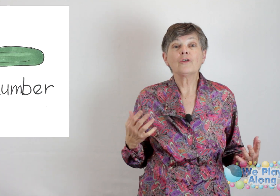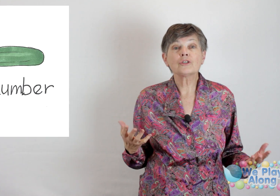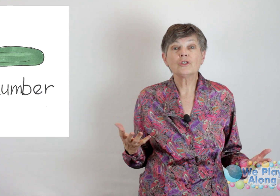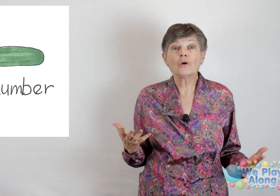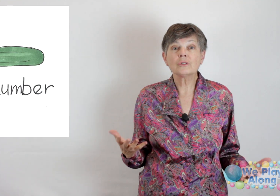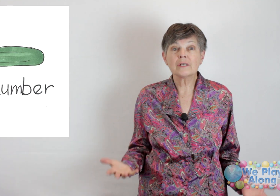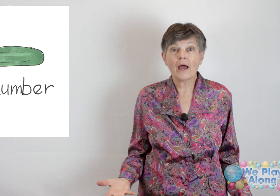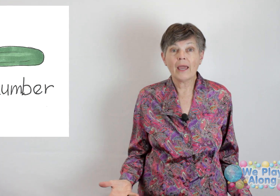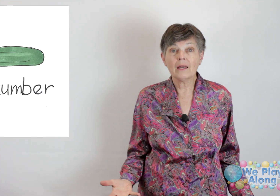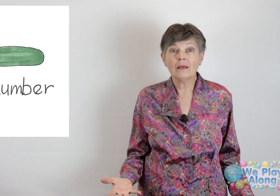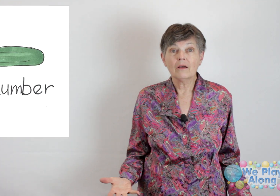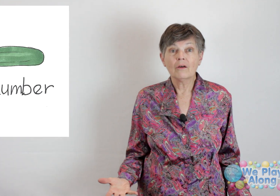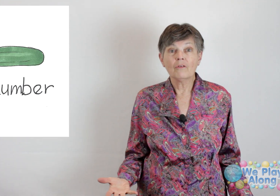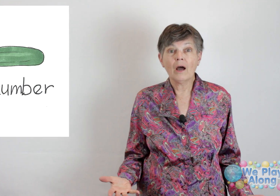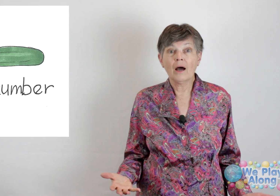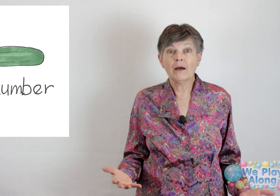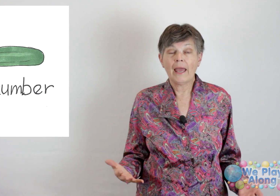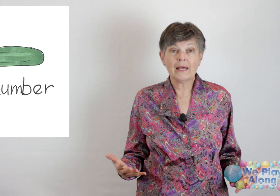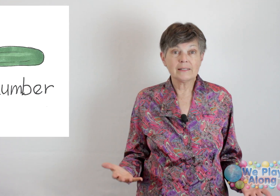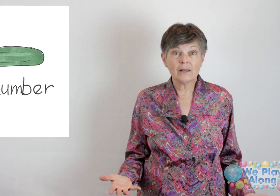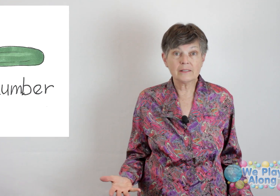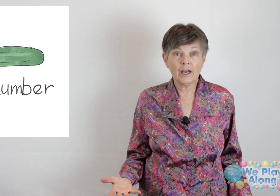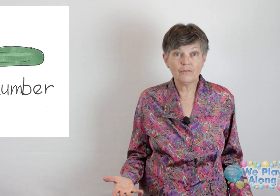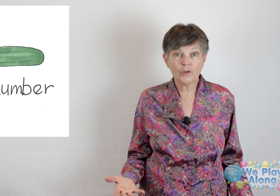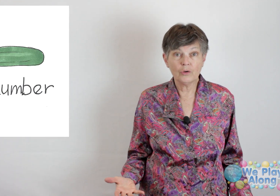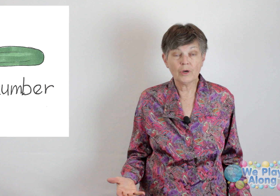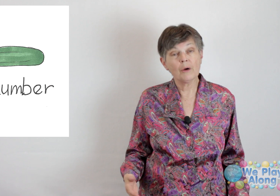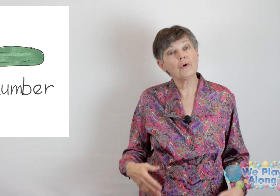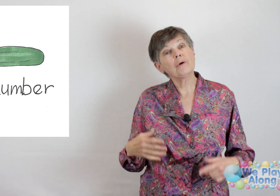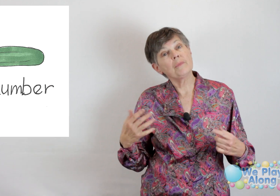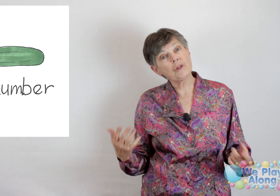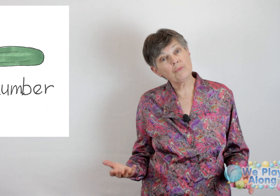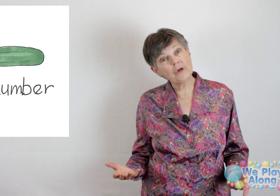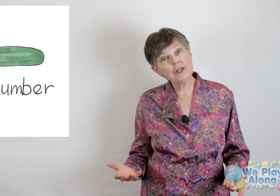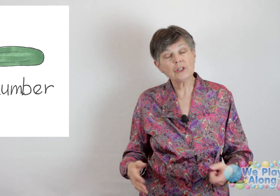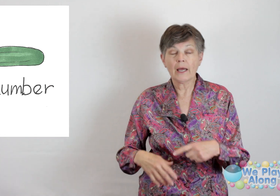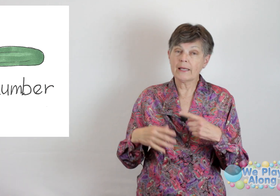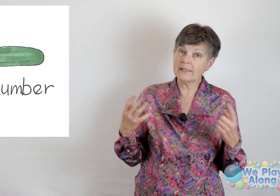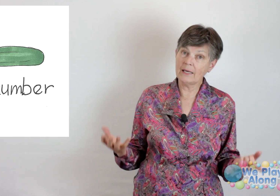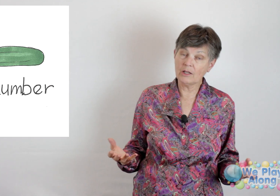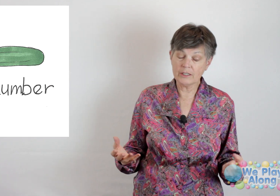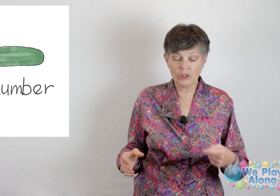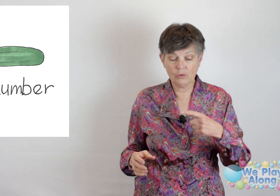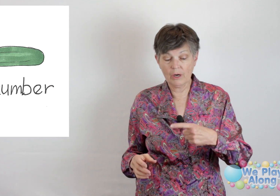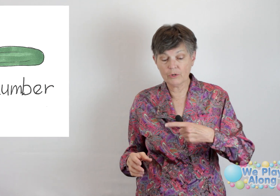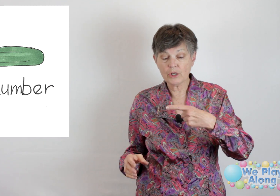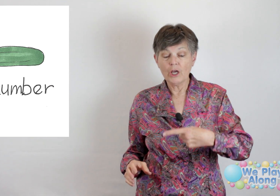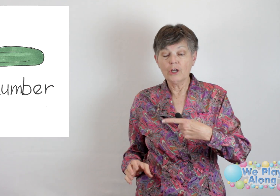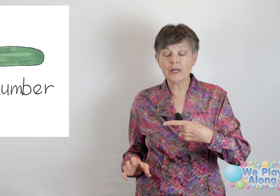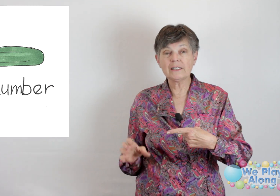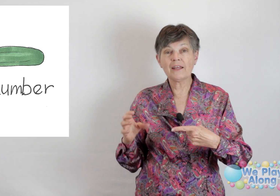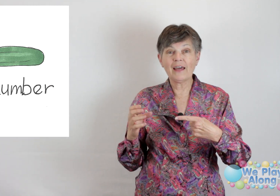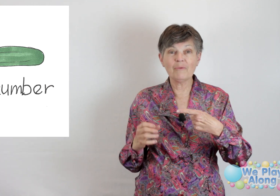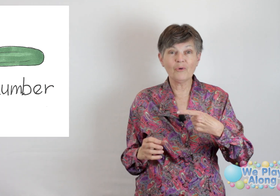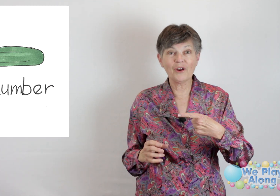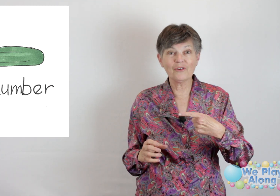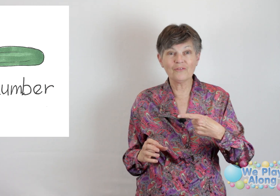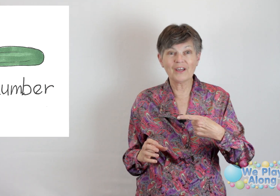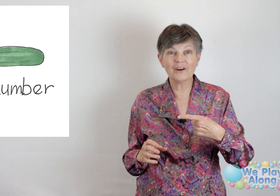there's no sign, ASL sign for cucumber, but the British, I guess they eat lots of cucumbers. You're going to take that pointer finger,